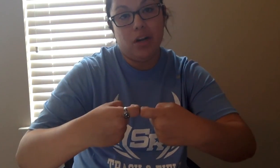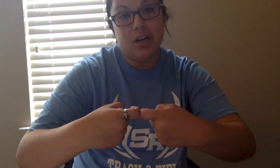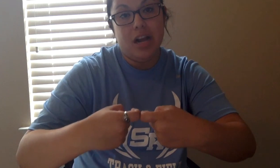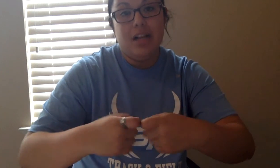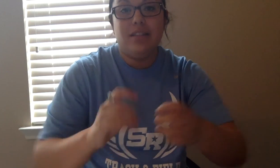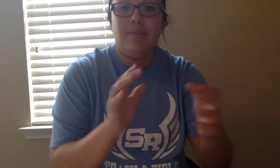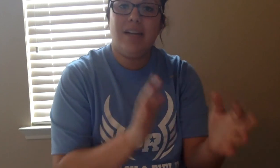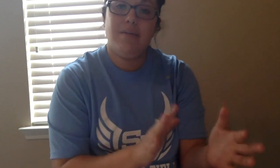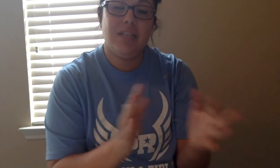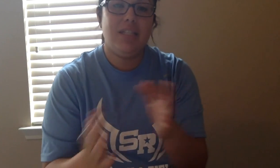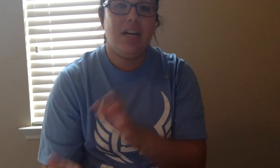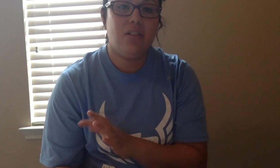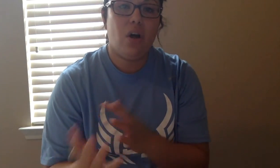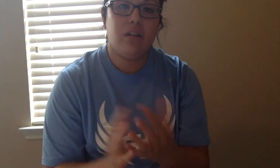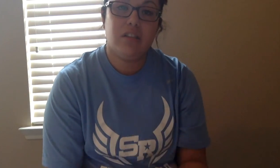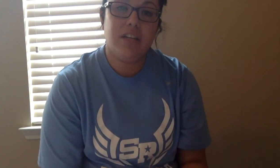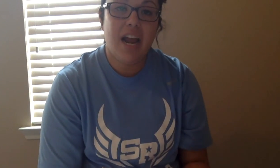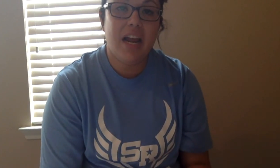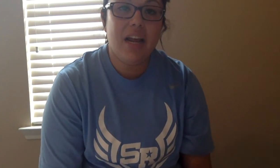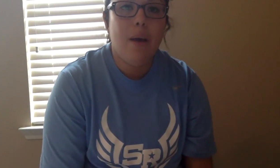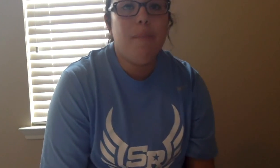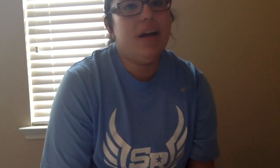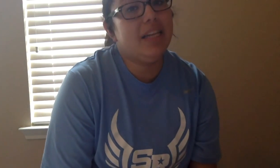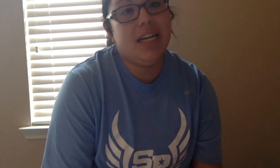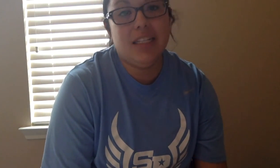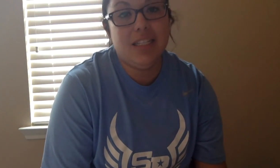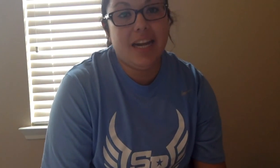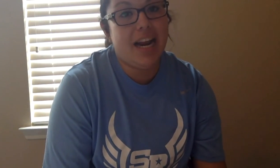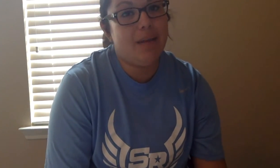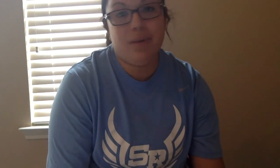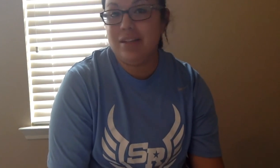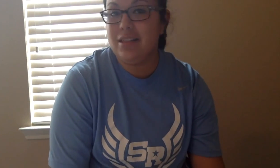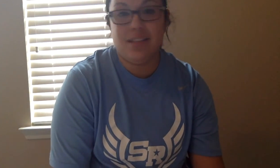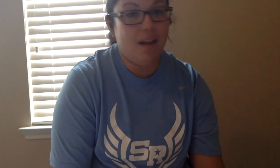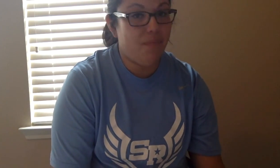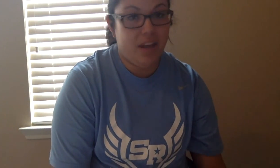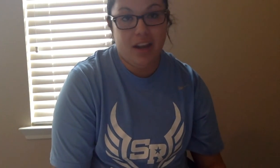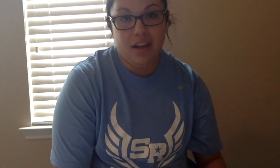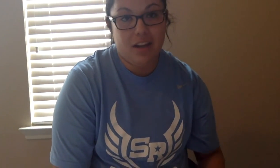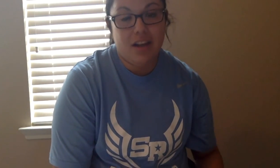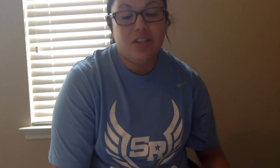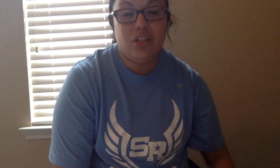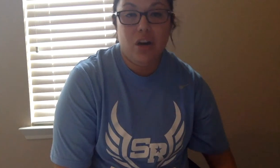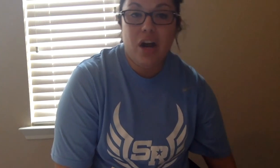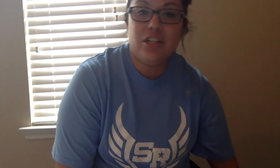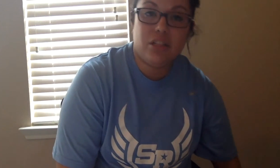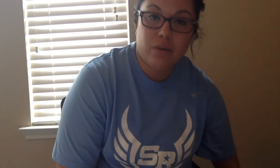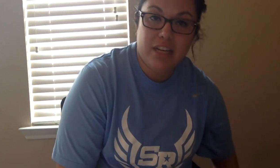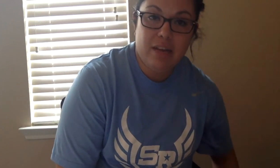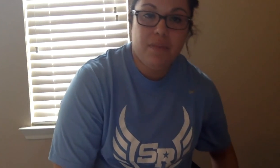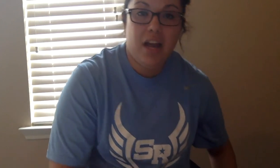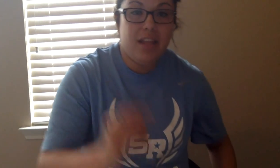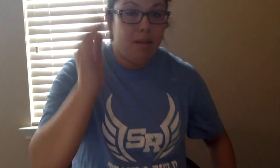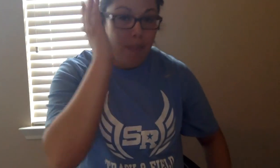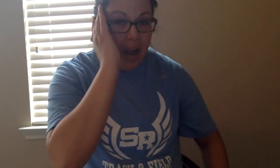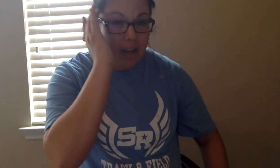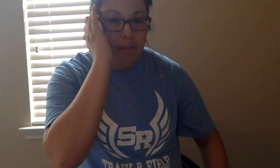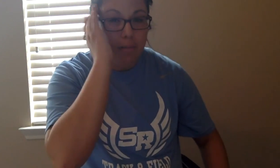sometimes it does alternate but at the end of the day it means the same thing so I just want to keep that in the back of your